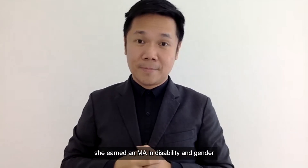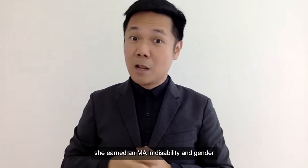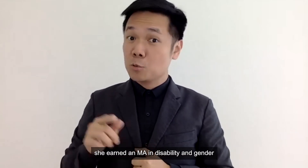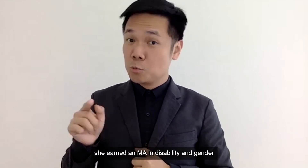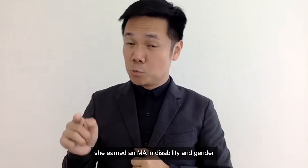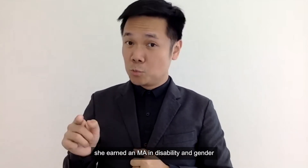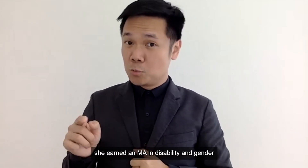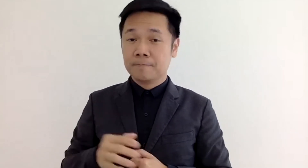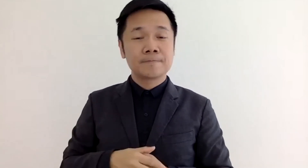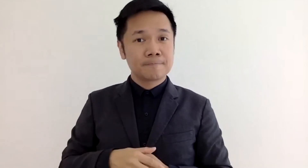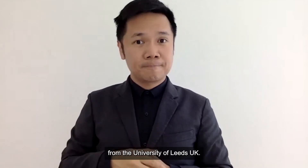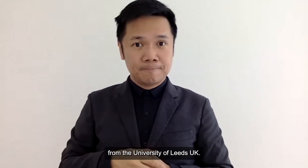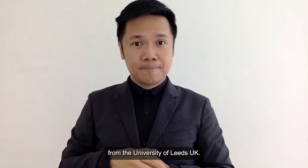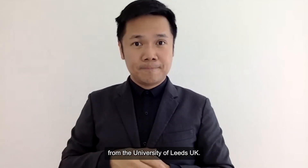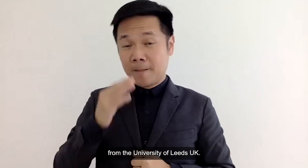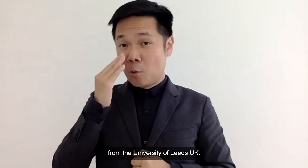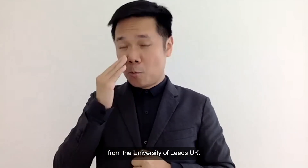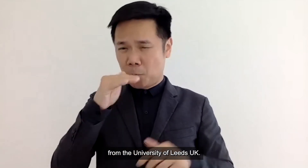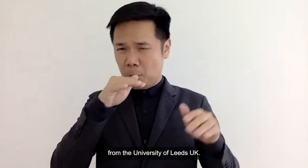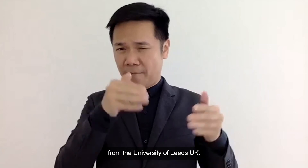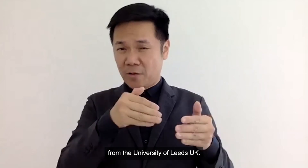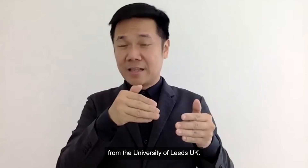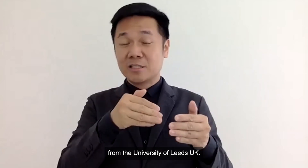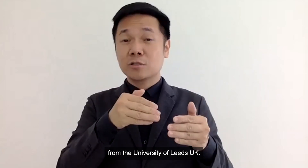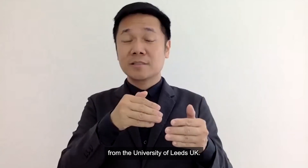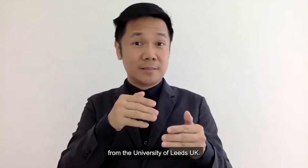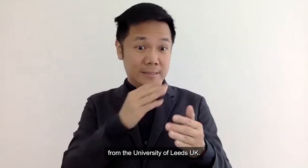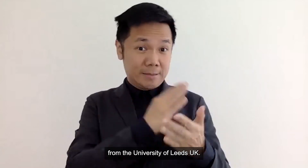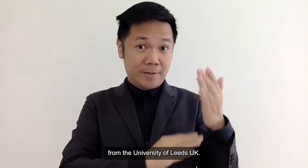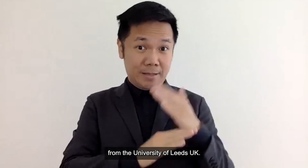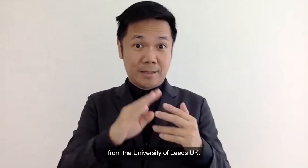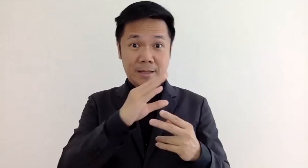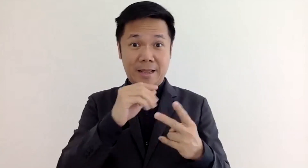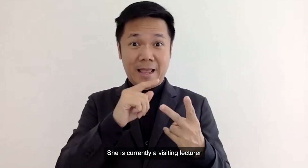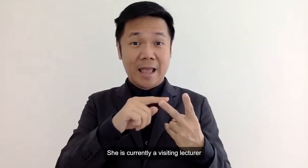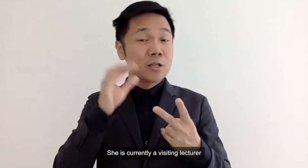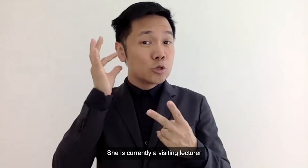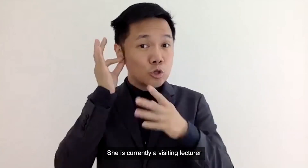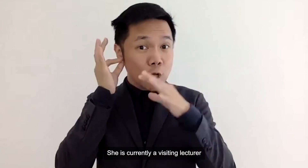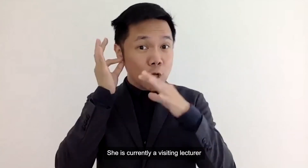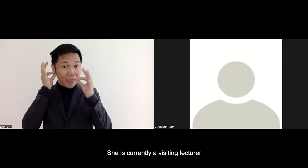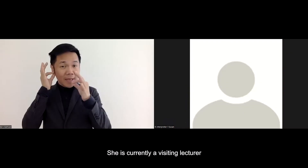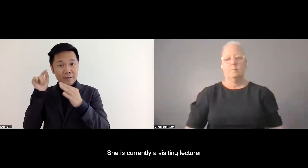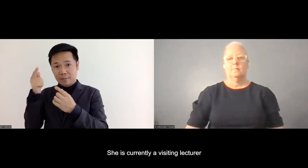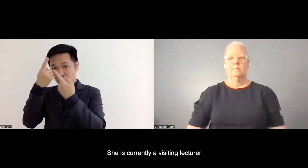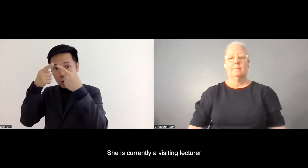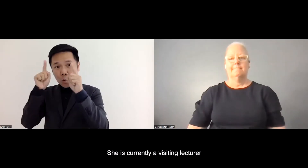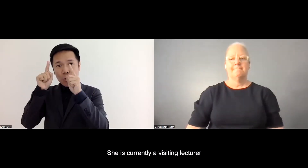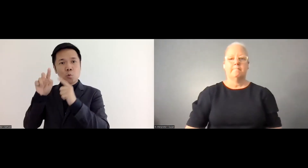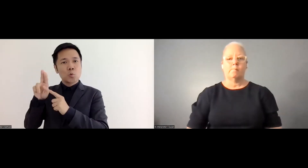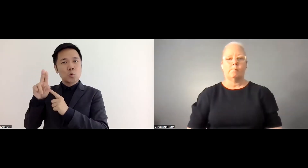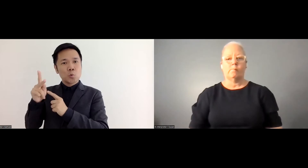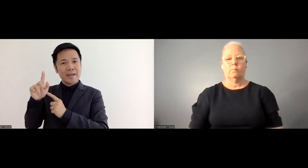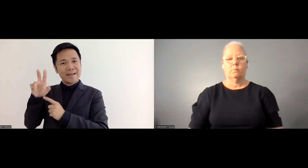disability and gender uh from the university of uh leeds uk she is currently a visiting